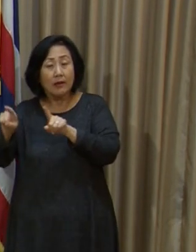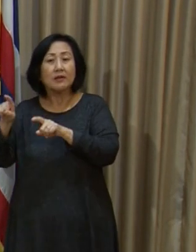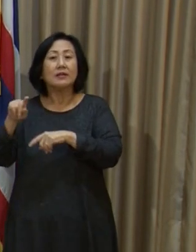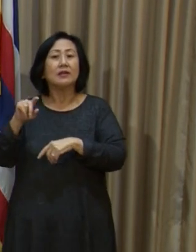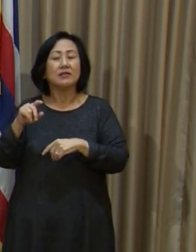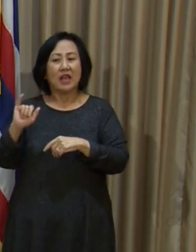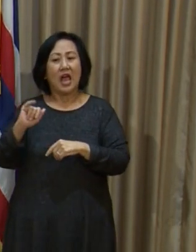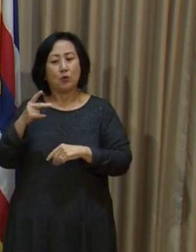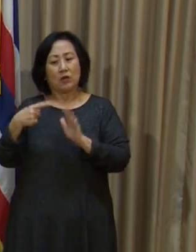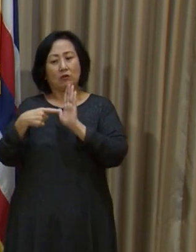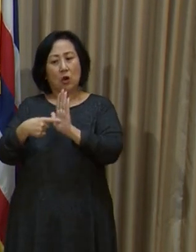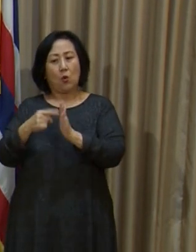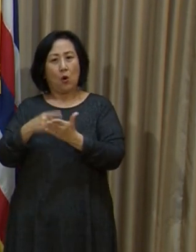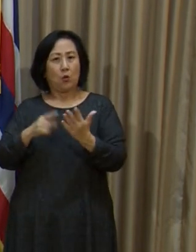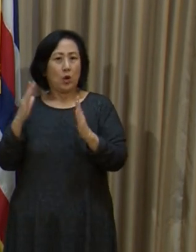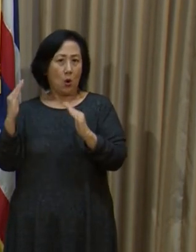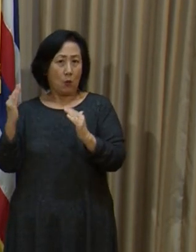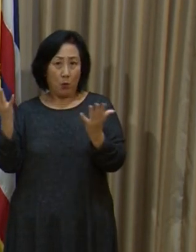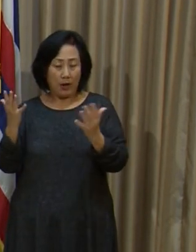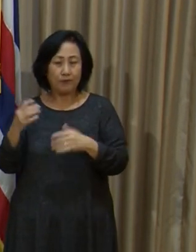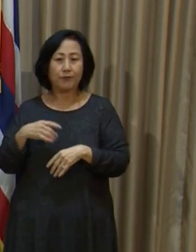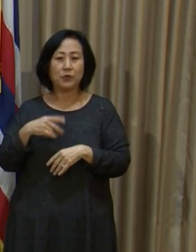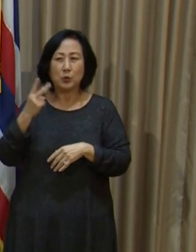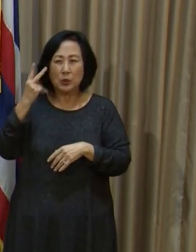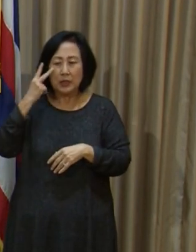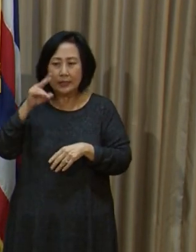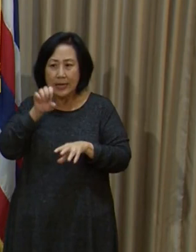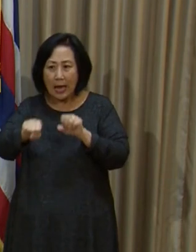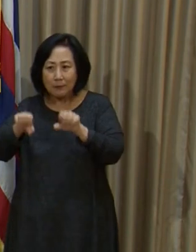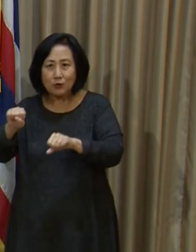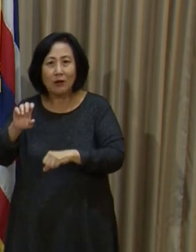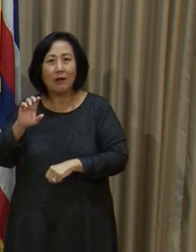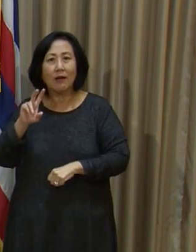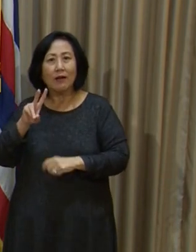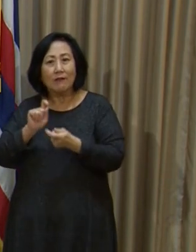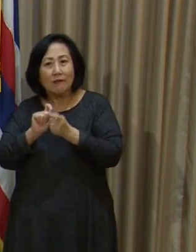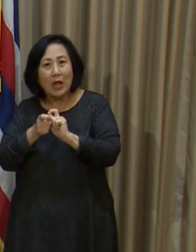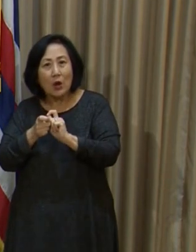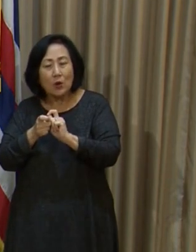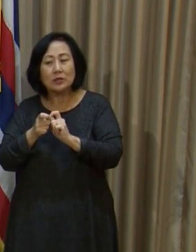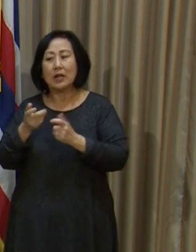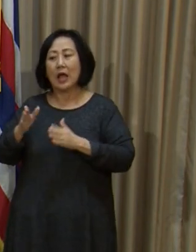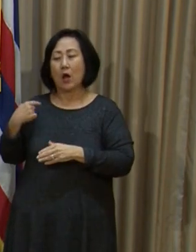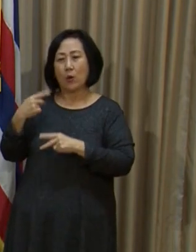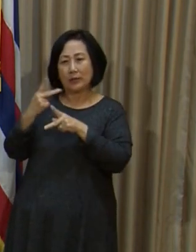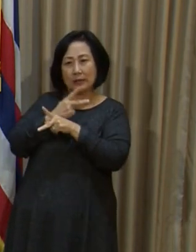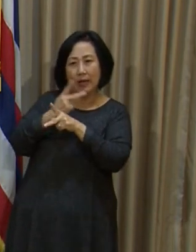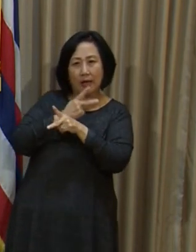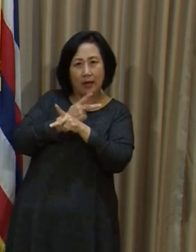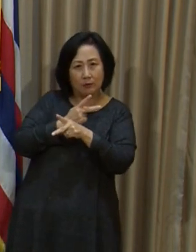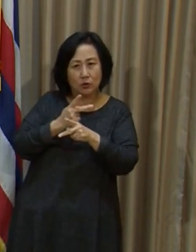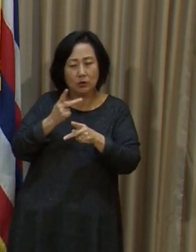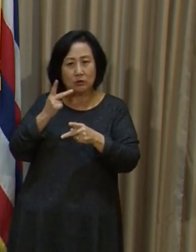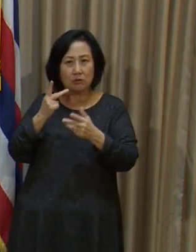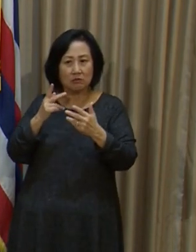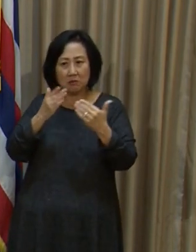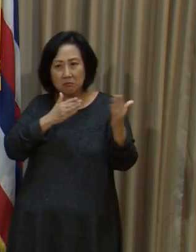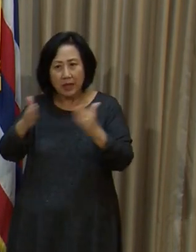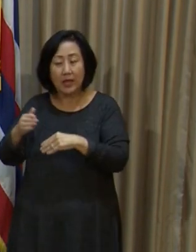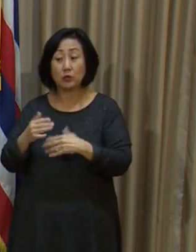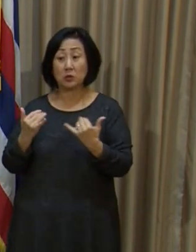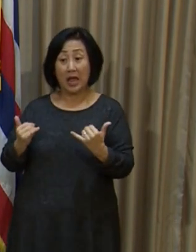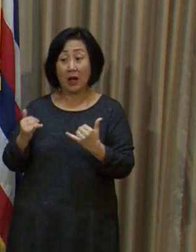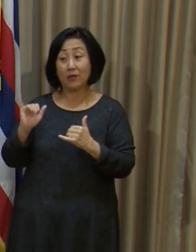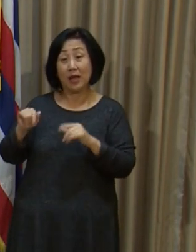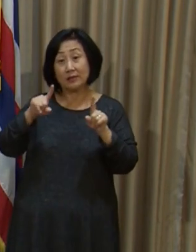yielded what we hoped, which is to capture these variants and allow us to calculate a proportion. And so right now it's